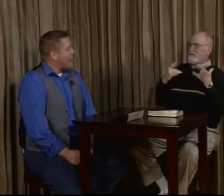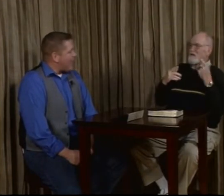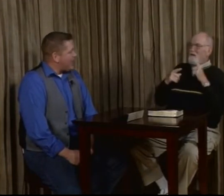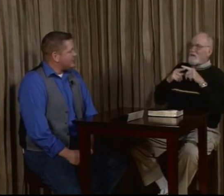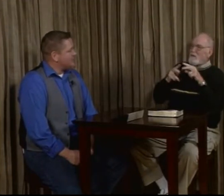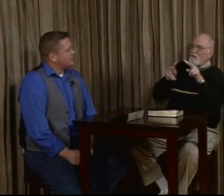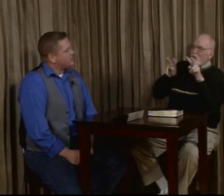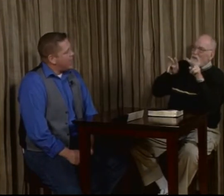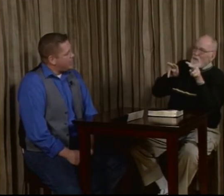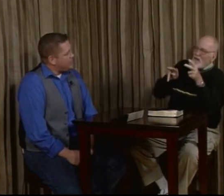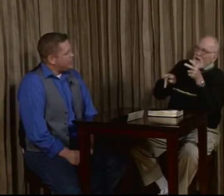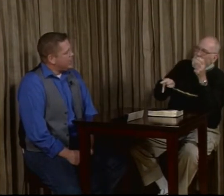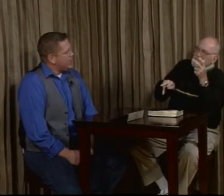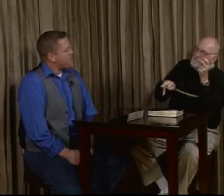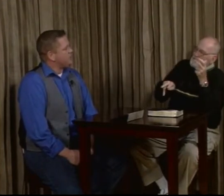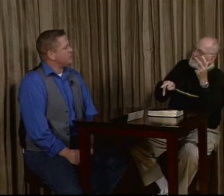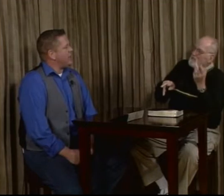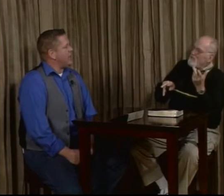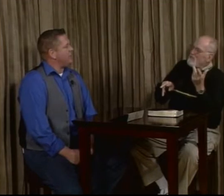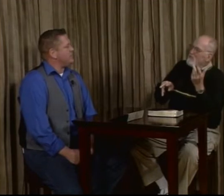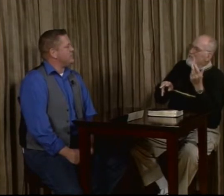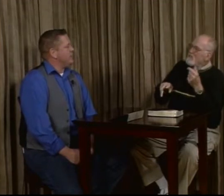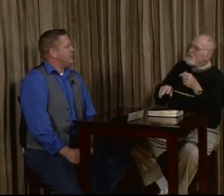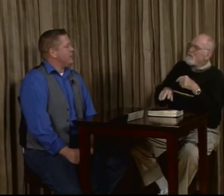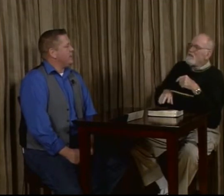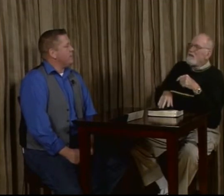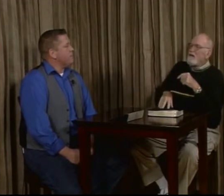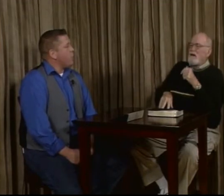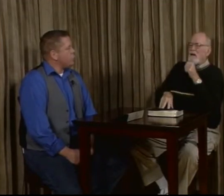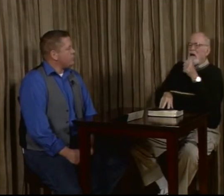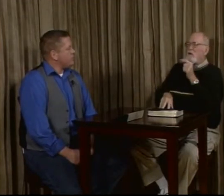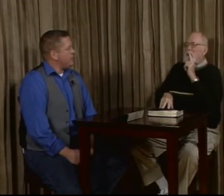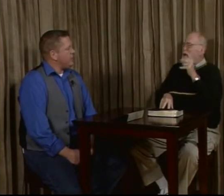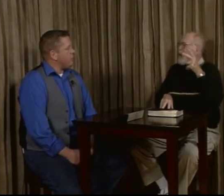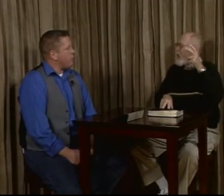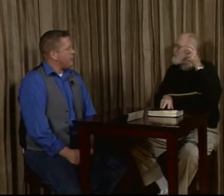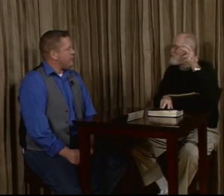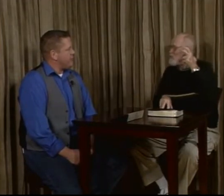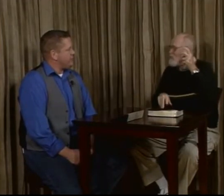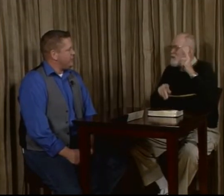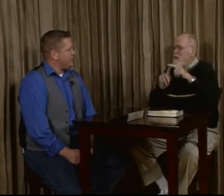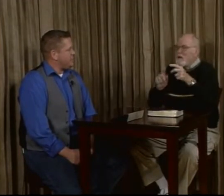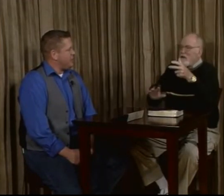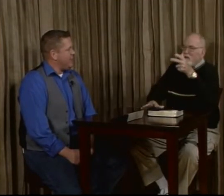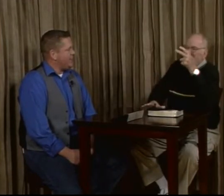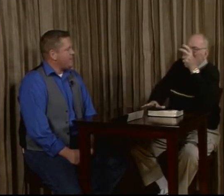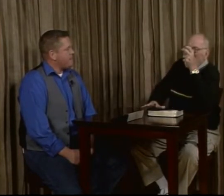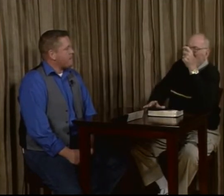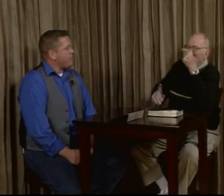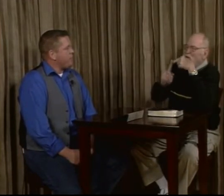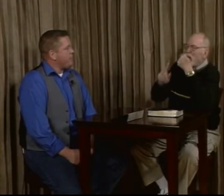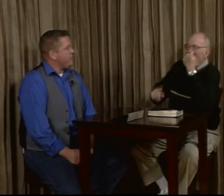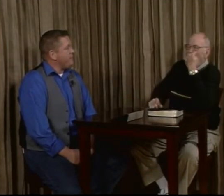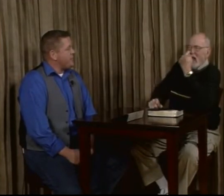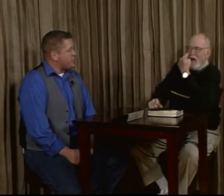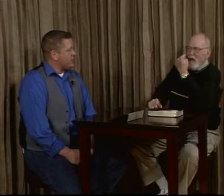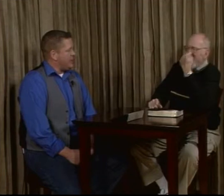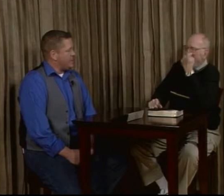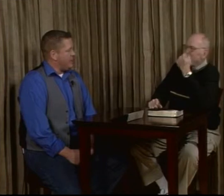excitement and emphasize the emotion being broadcasted or displayed through the visual aspect.